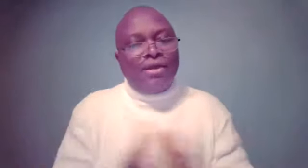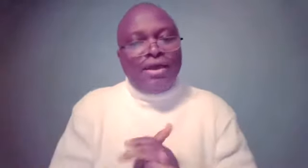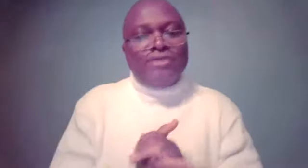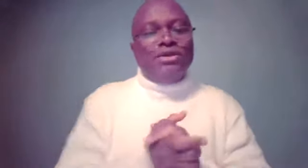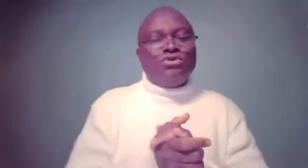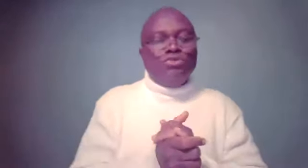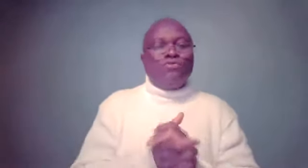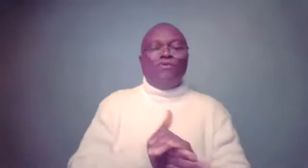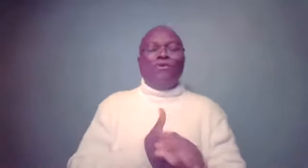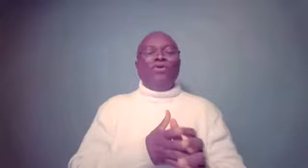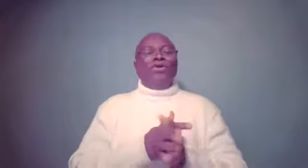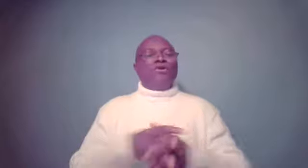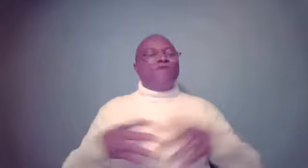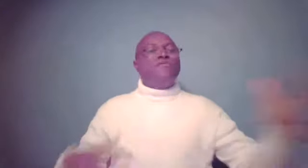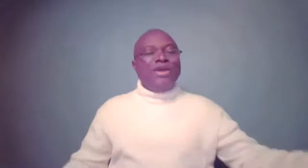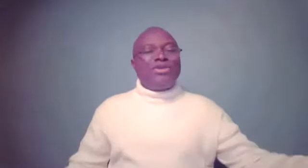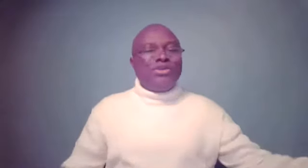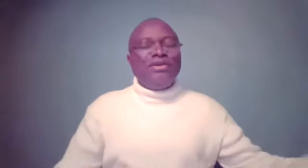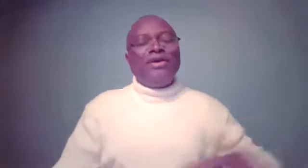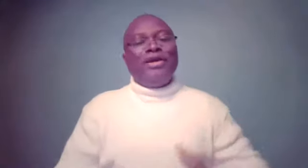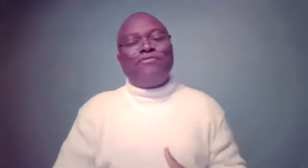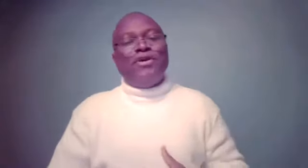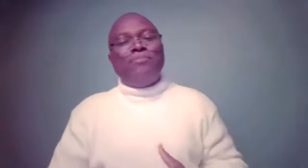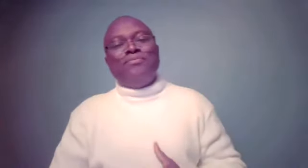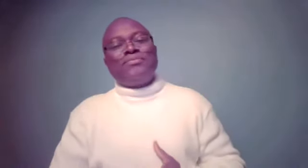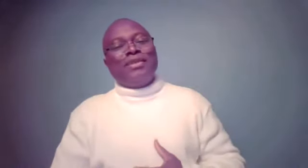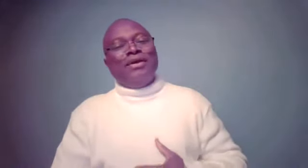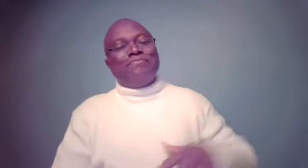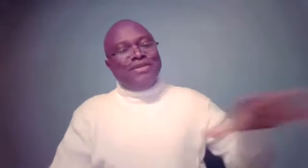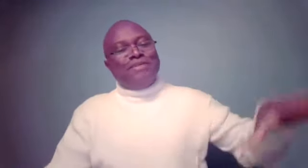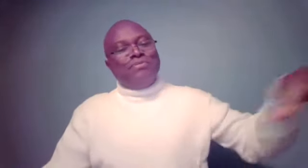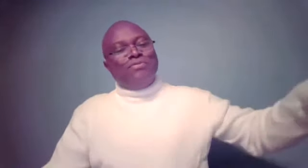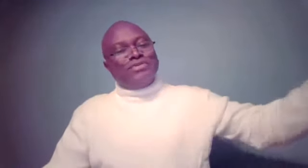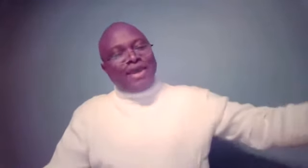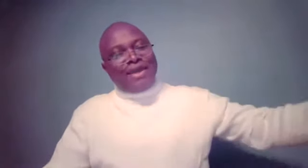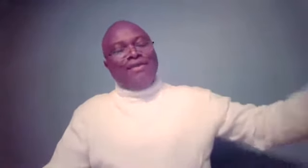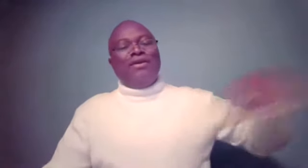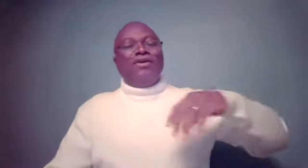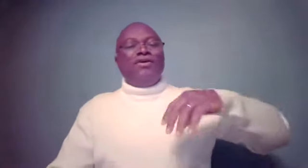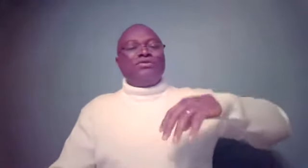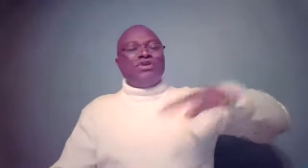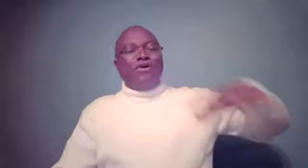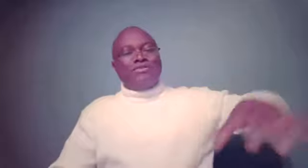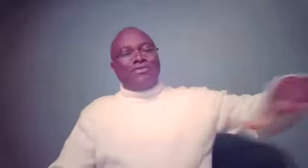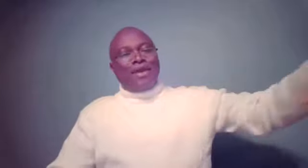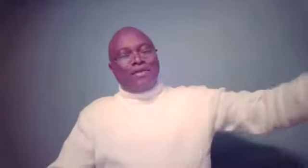I tend to look for a confirmation from things that people say, songs that they